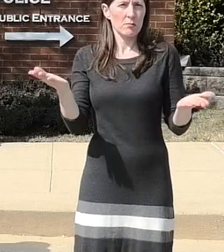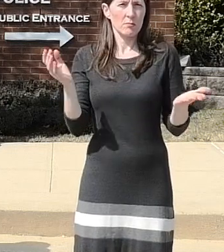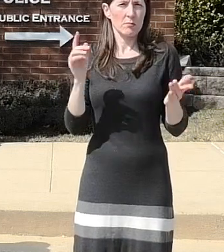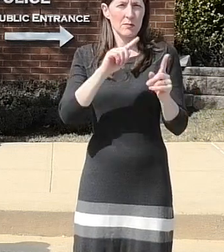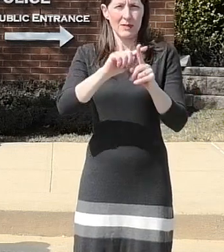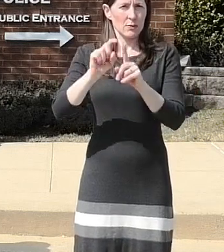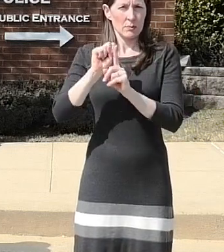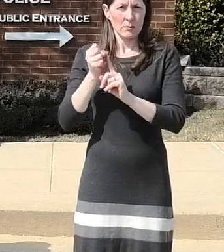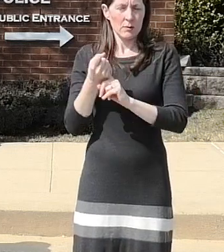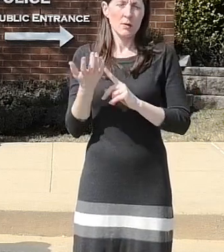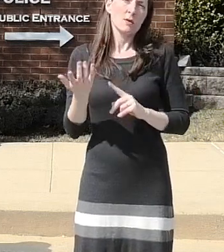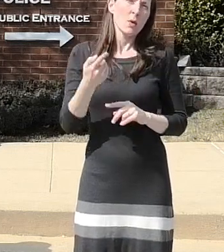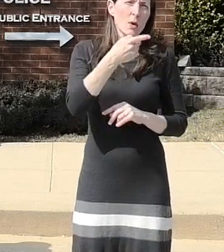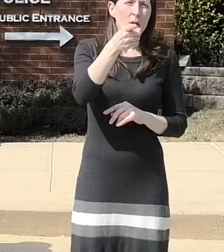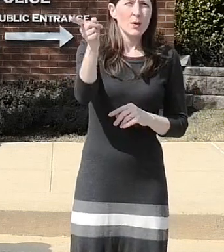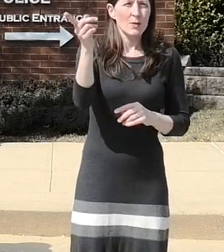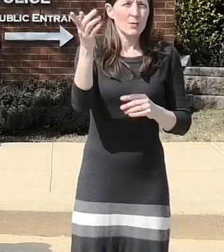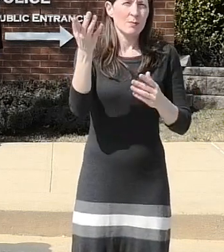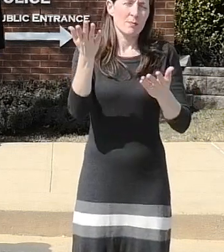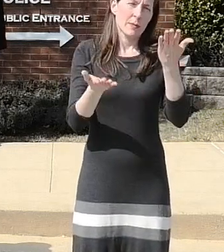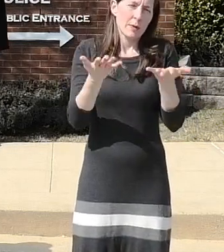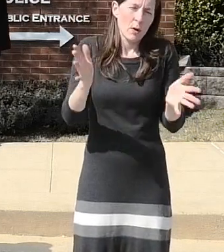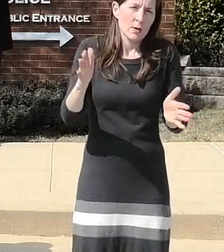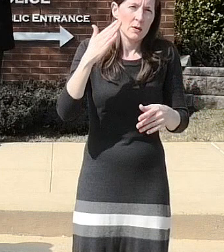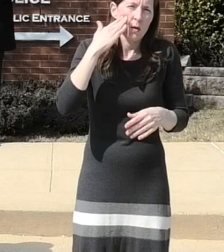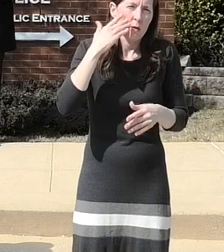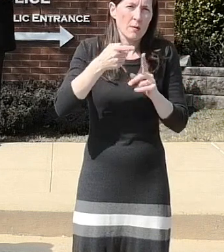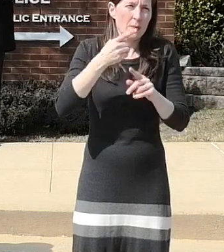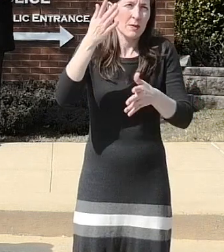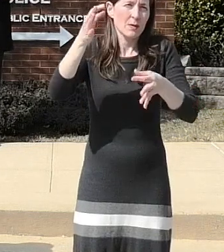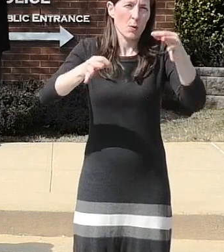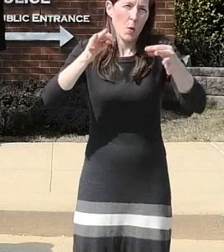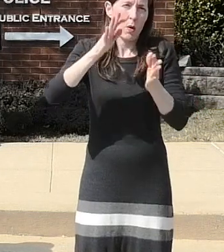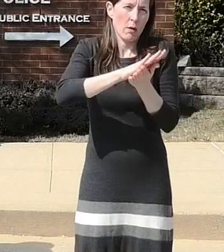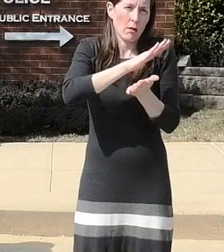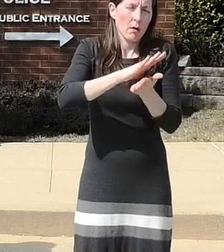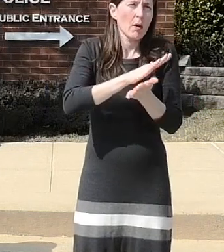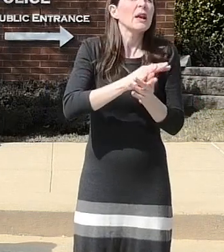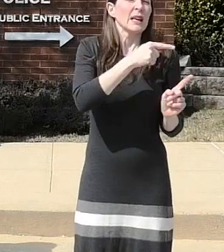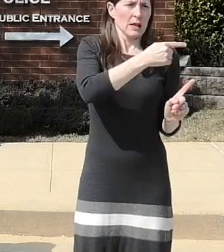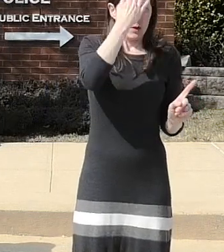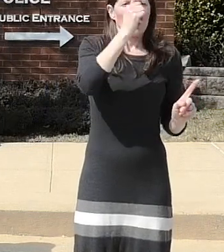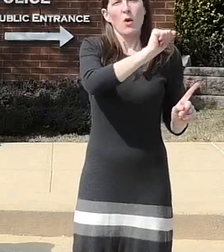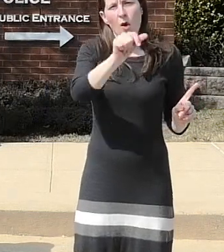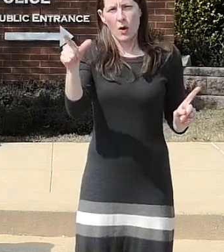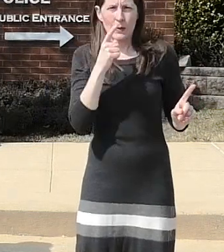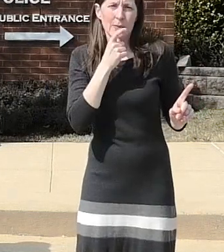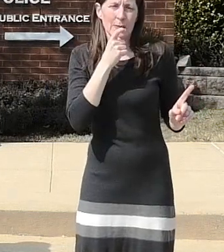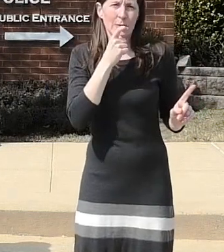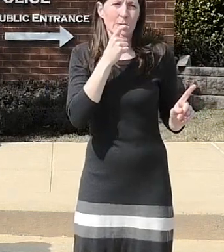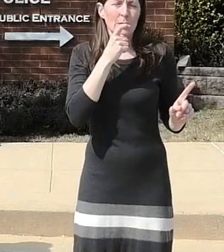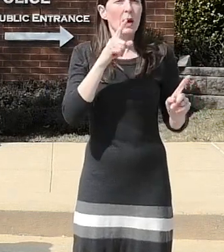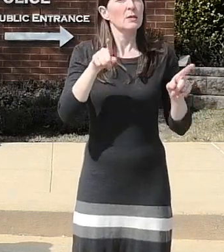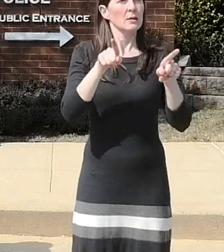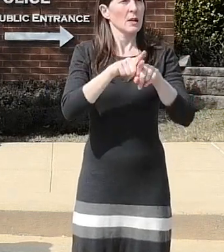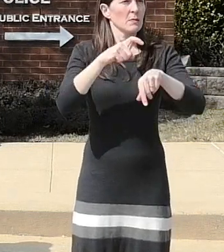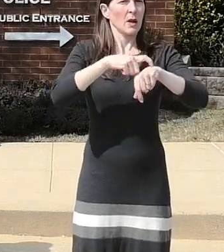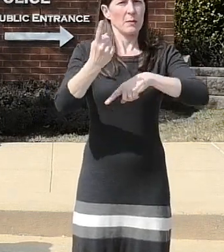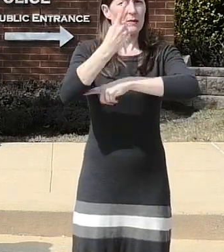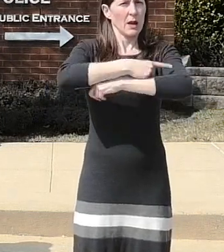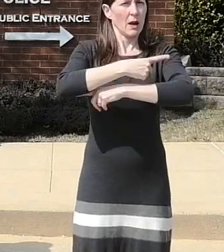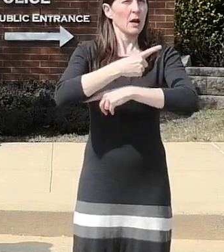court documents uh he knows all of the different people that no one's a stranger the time of day is always pretty similar